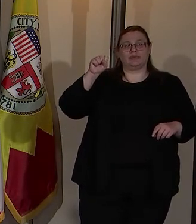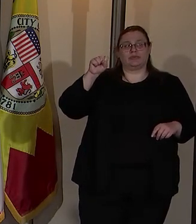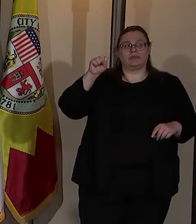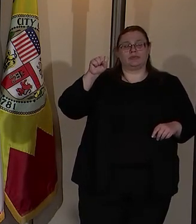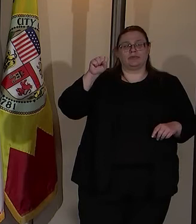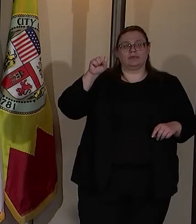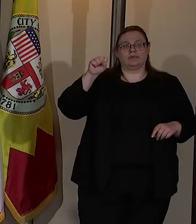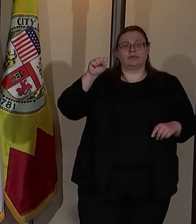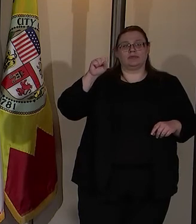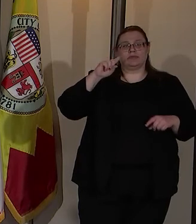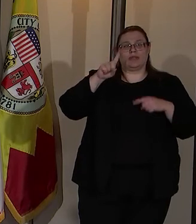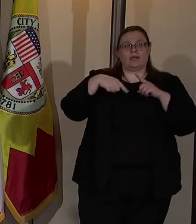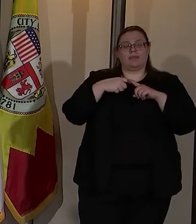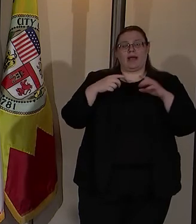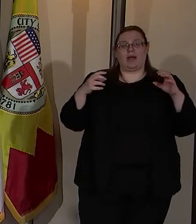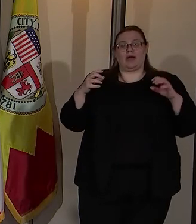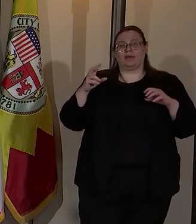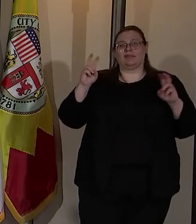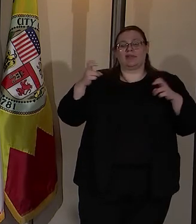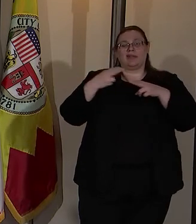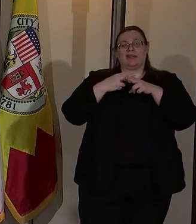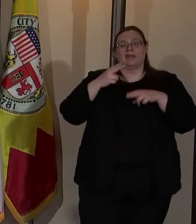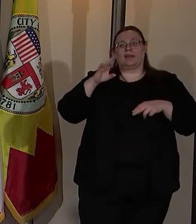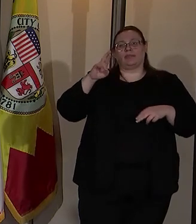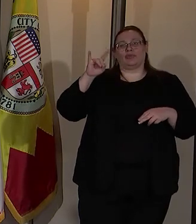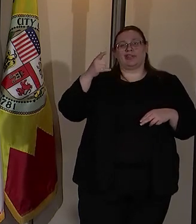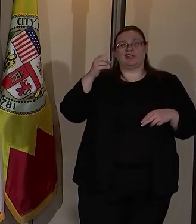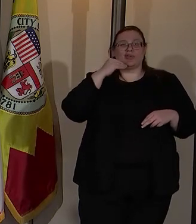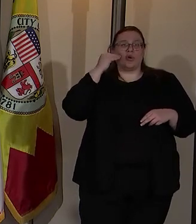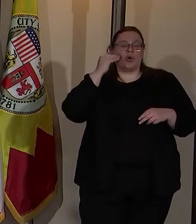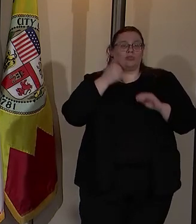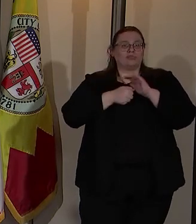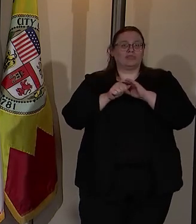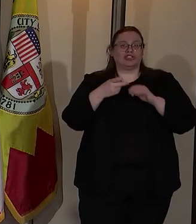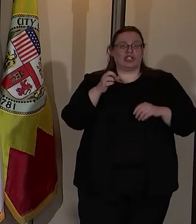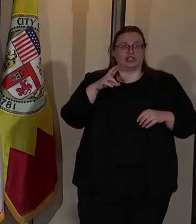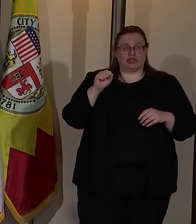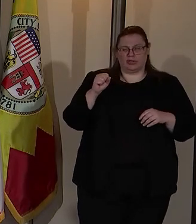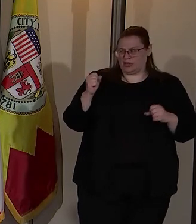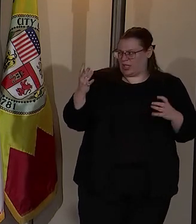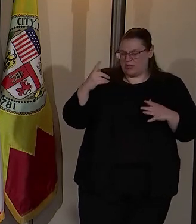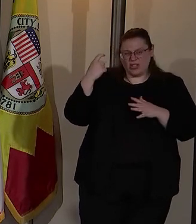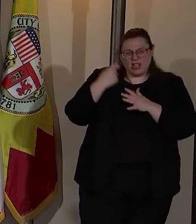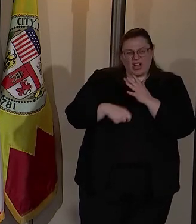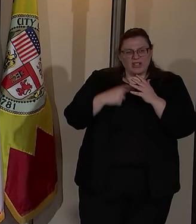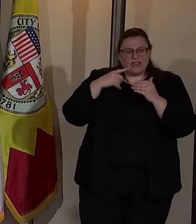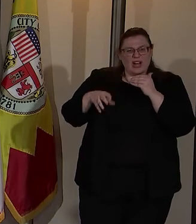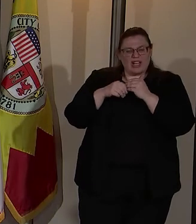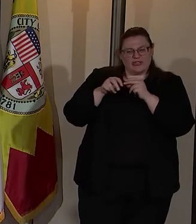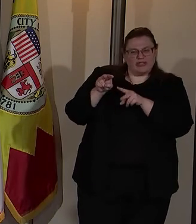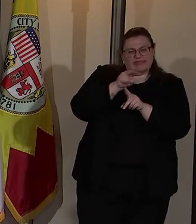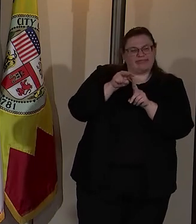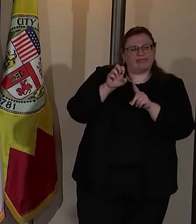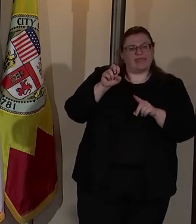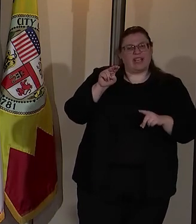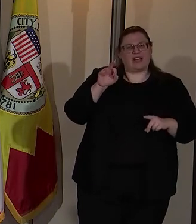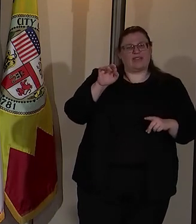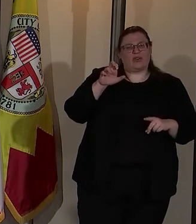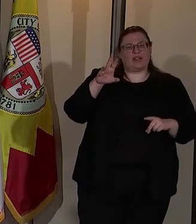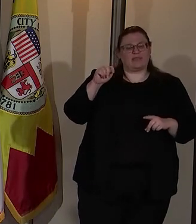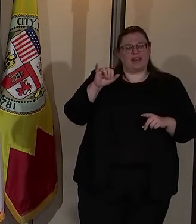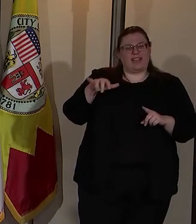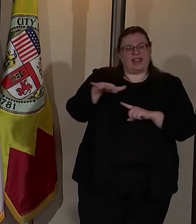This is about the bridge home shelters. How much does it cost to do extra enforcement around those zones,